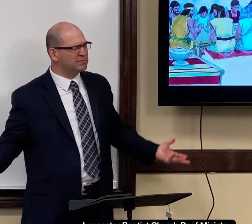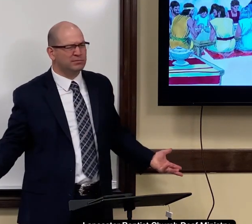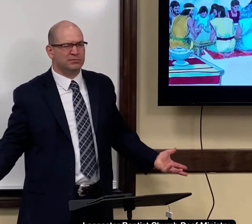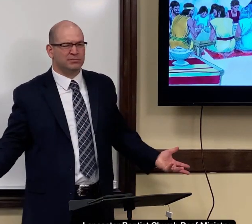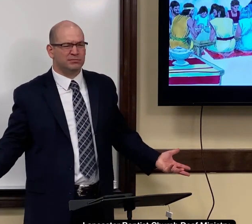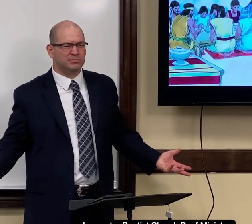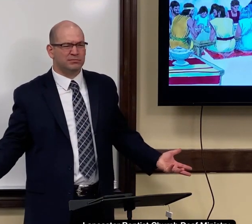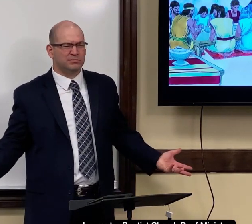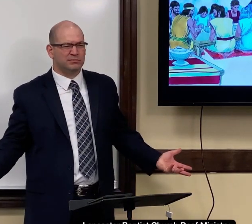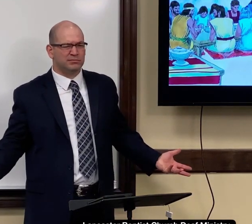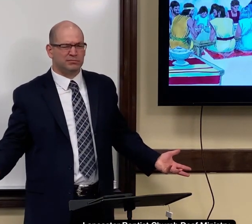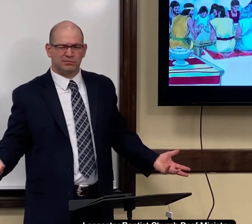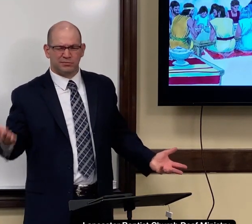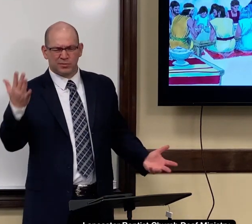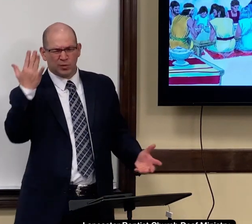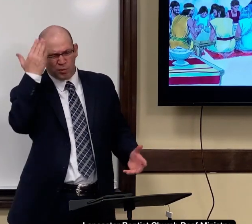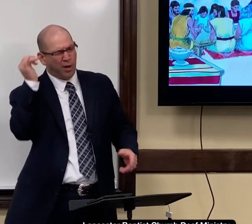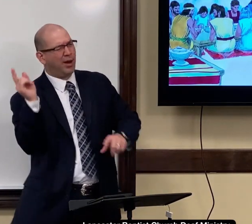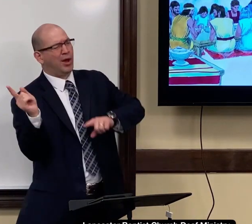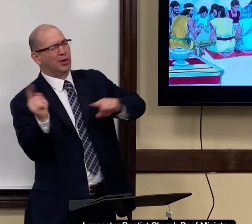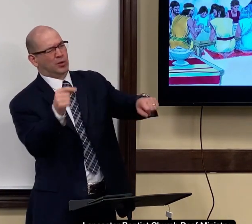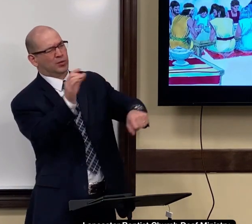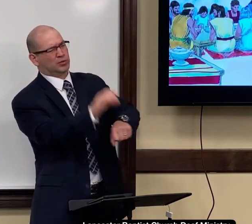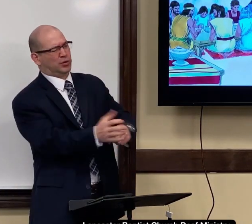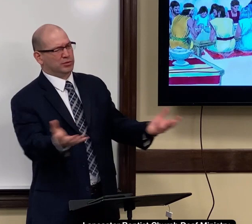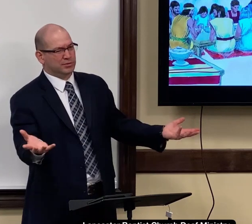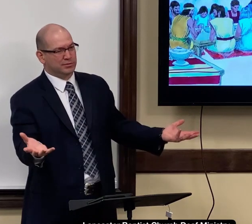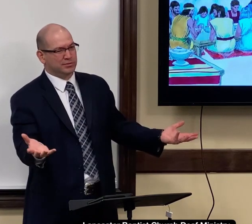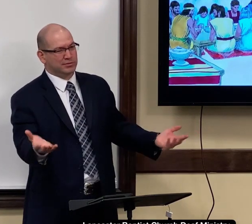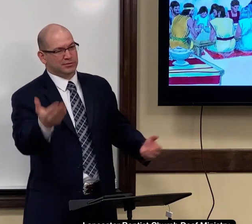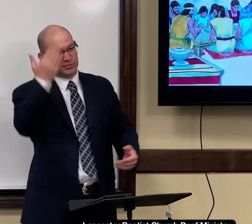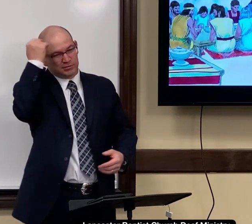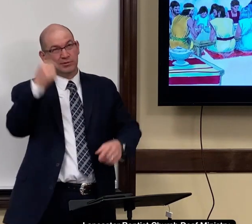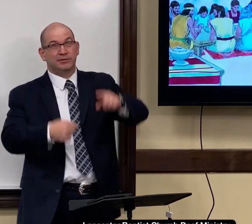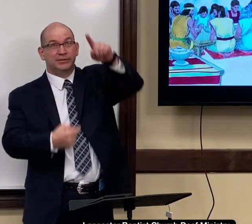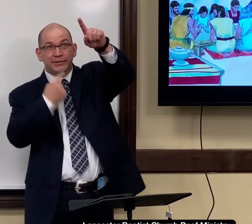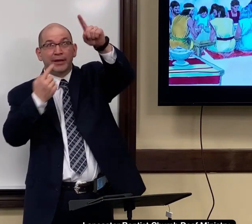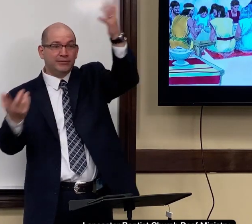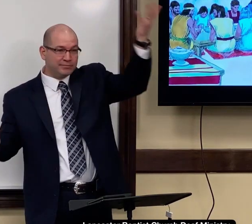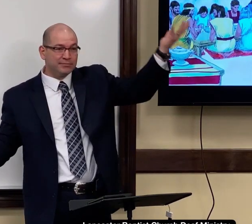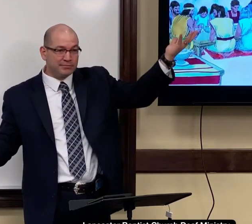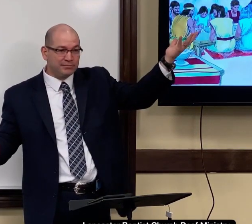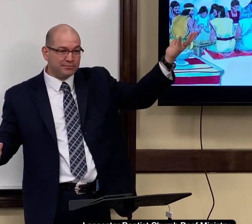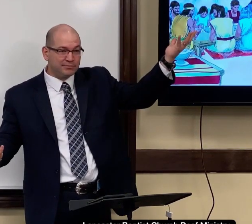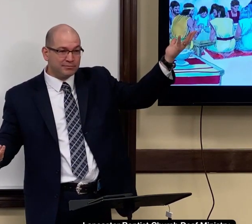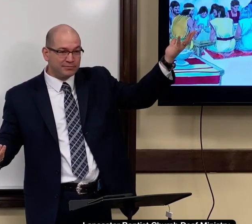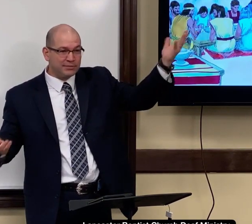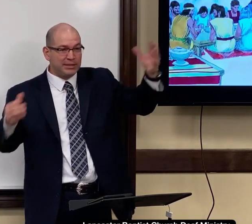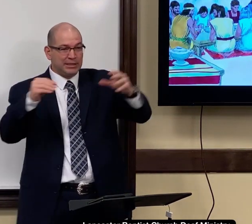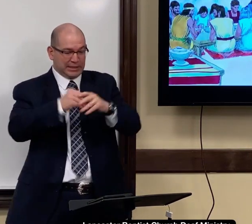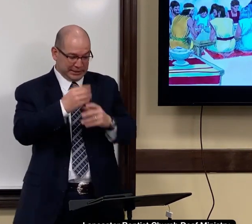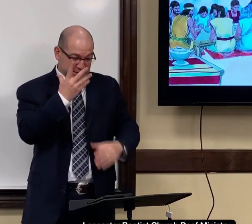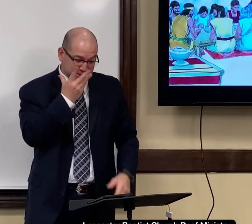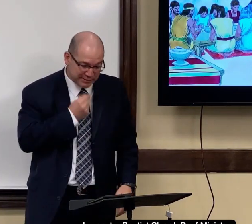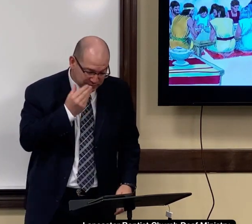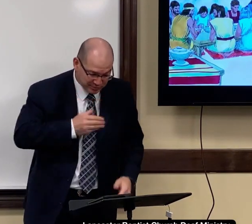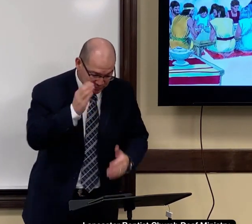So, why do we go to church? Why do that? Why should we go to church? Well, because God said so. In